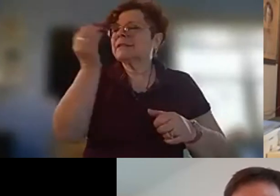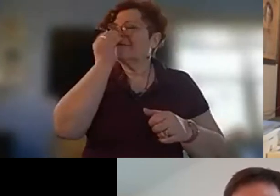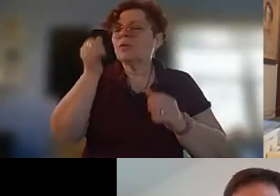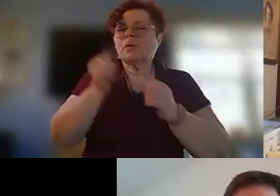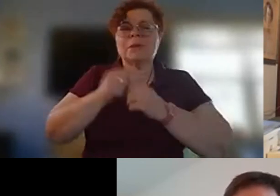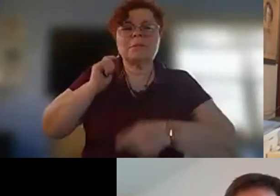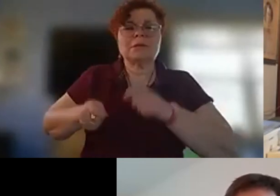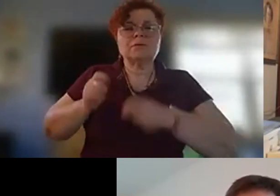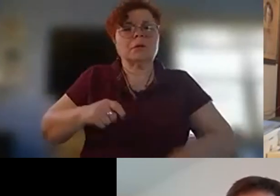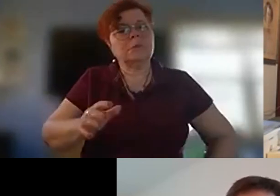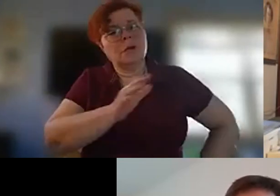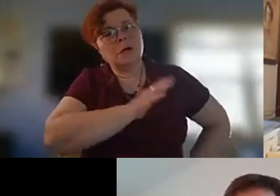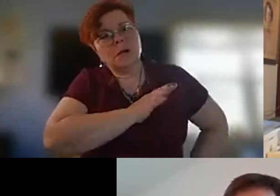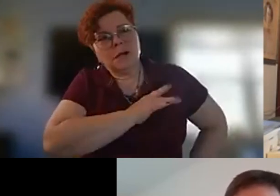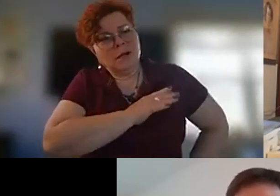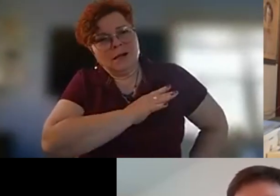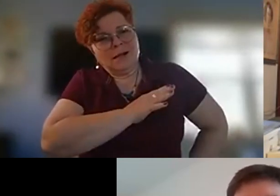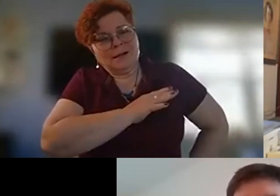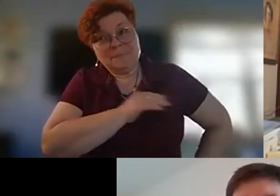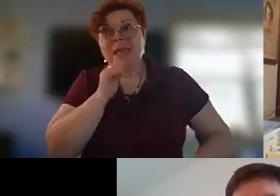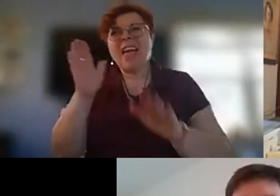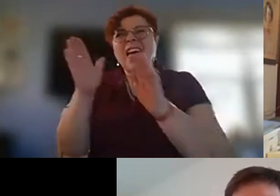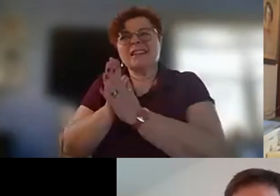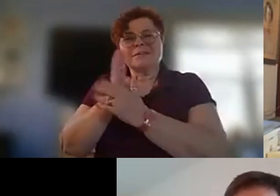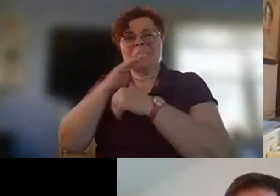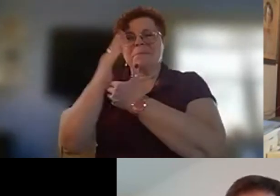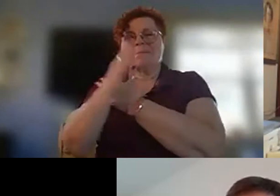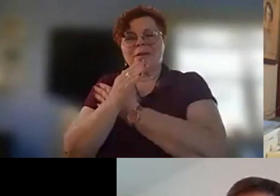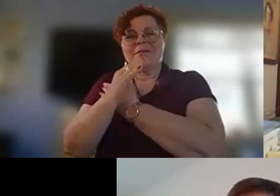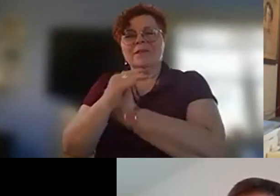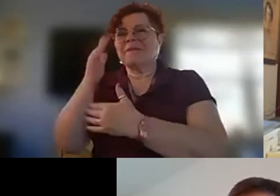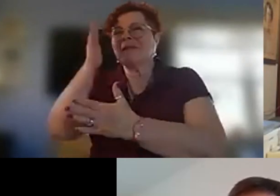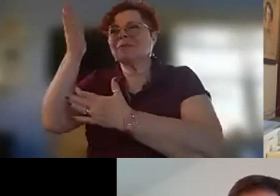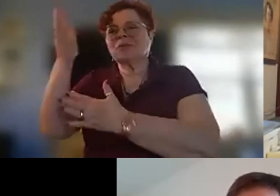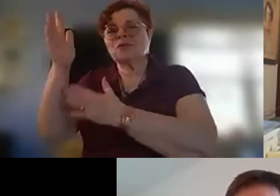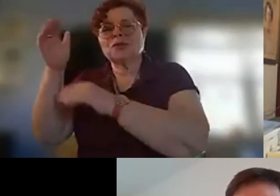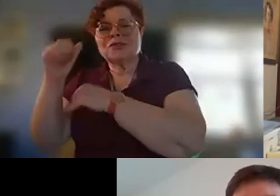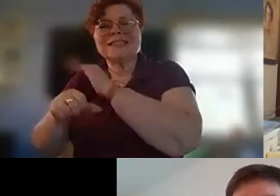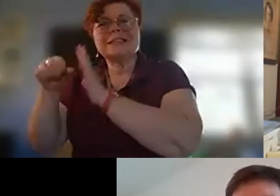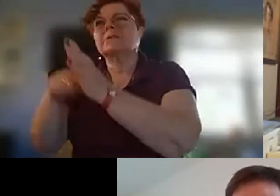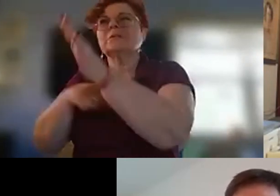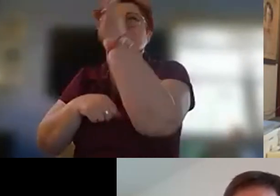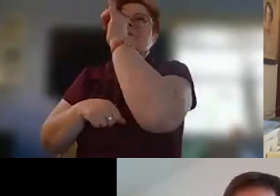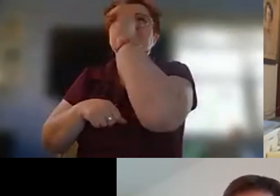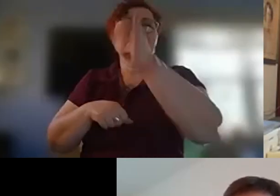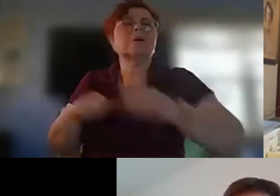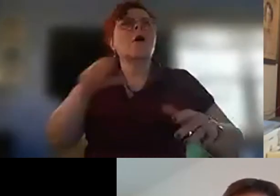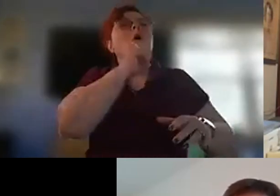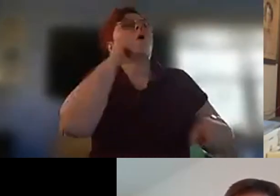cool uh ask the butterfly of future seasons what what a wonderful line old enough to call the rocks family and the mountain teacher